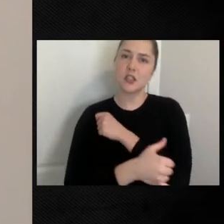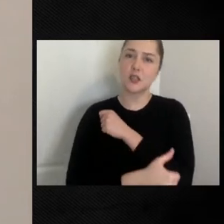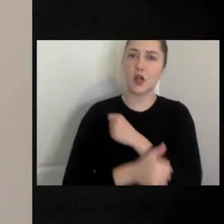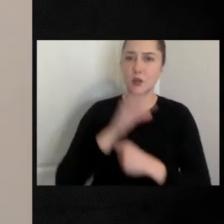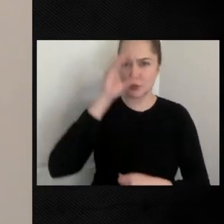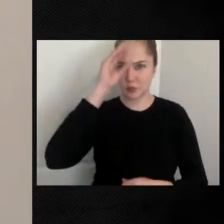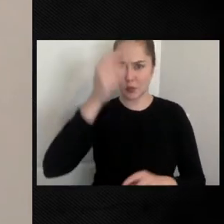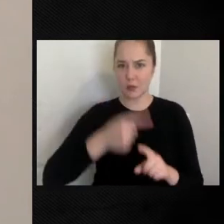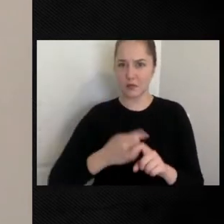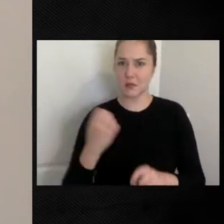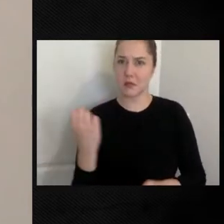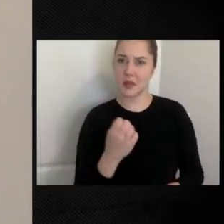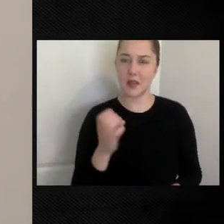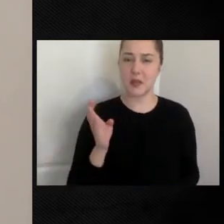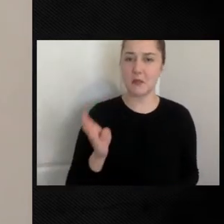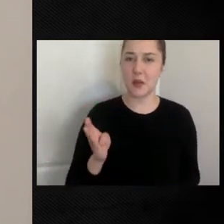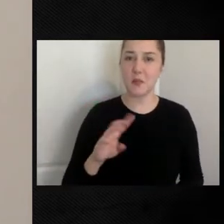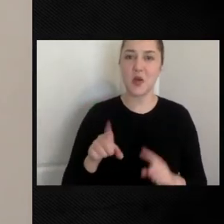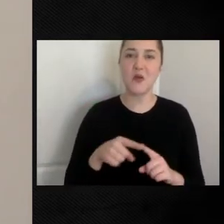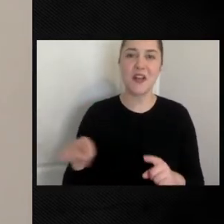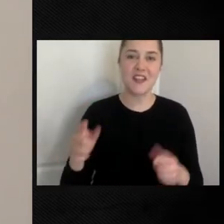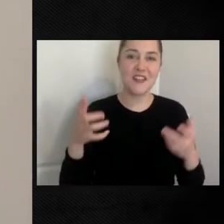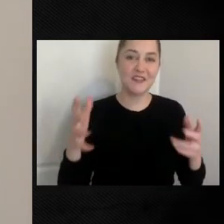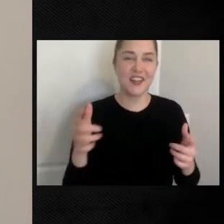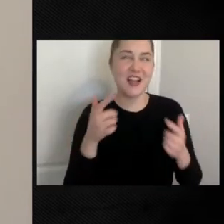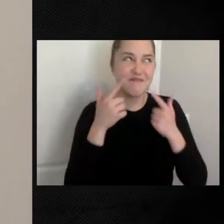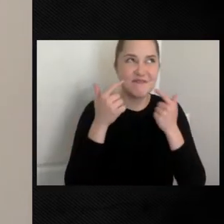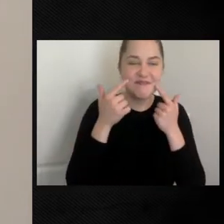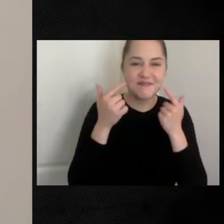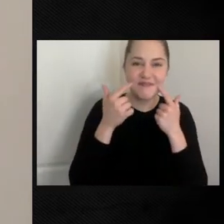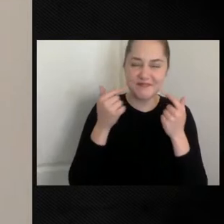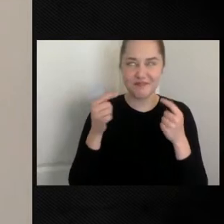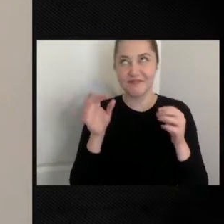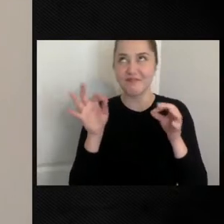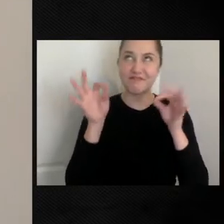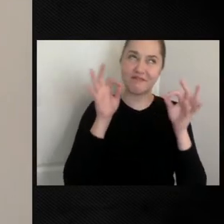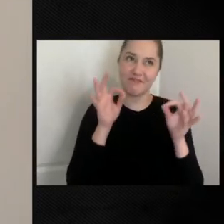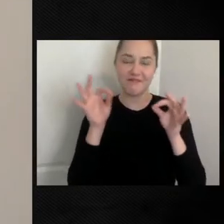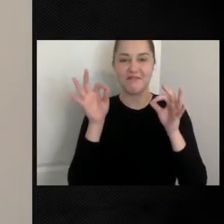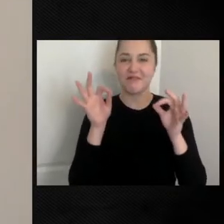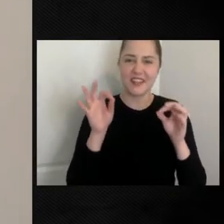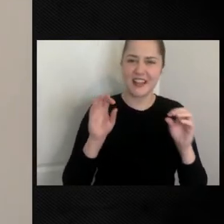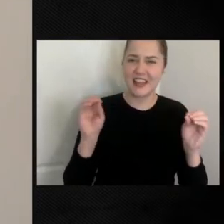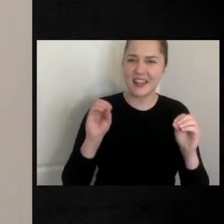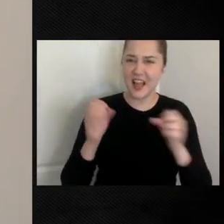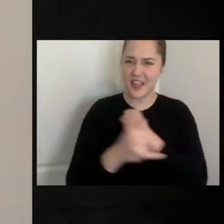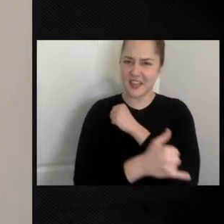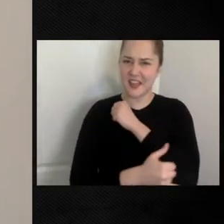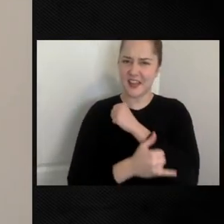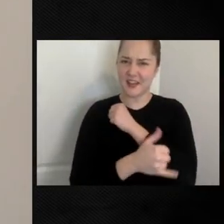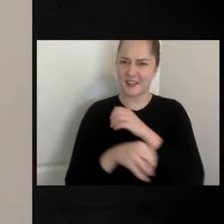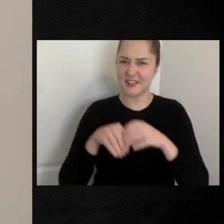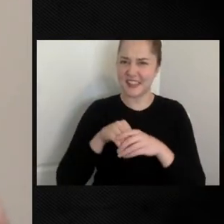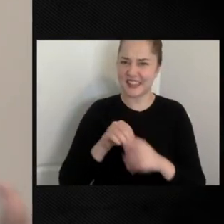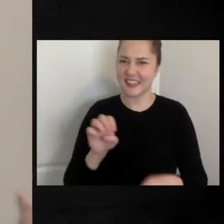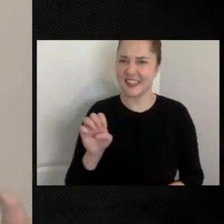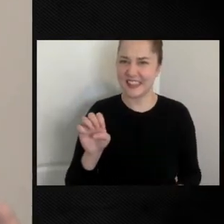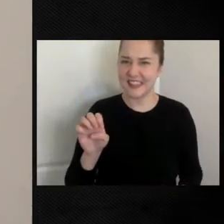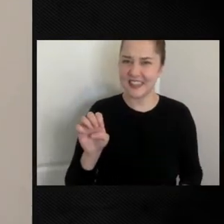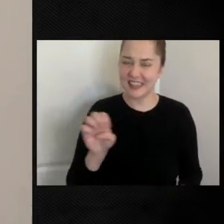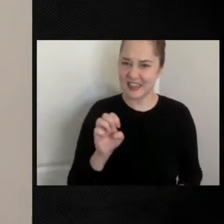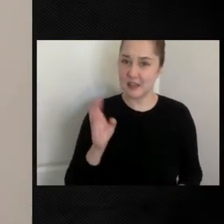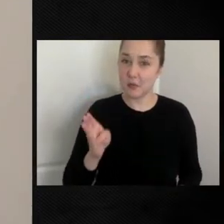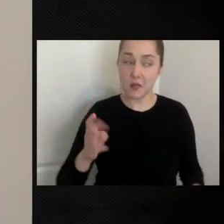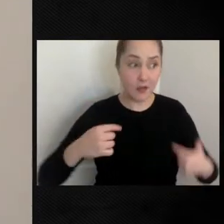And once you finish snickering and laughing and eyeball rolling, say there's nothing country in East Baltimore, here I